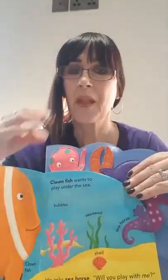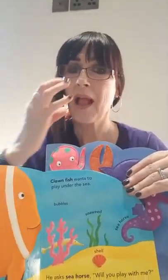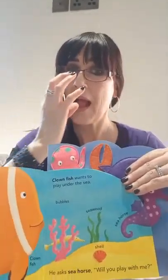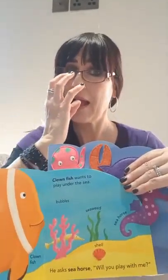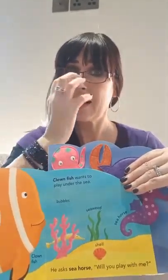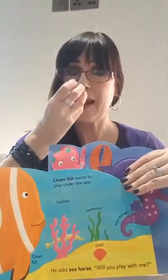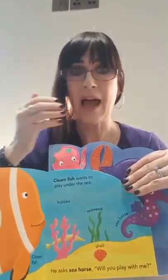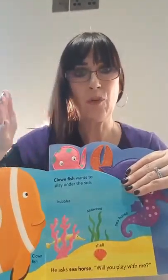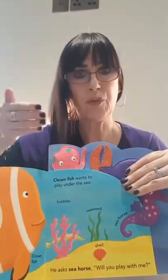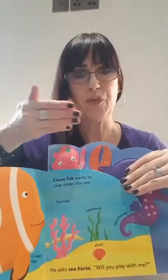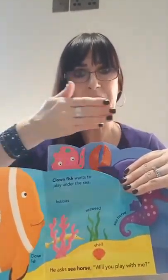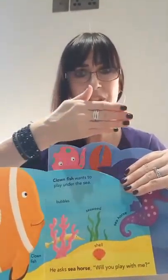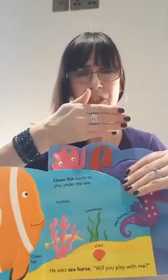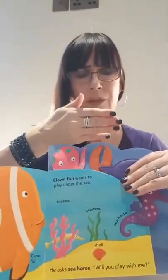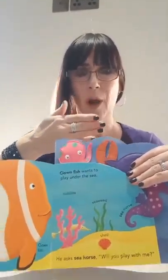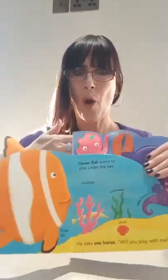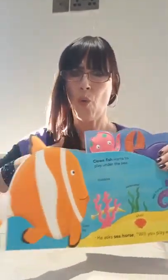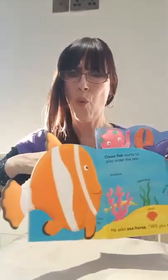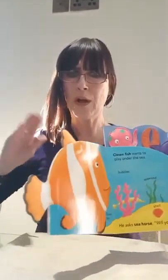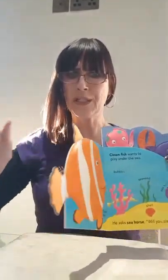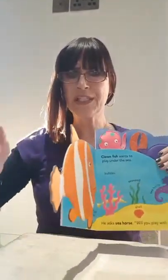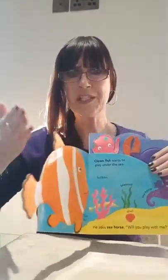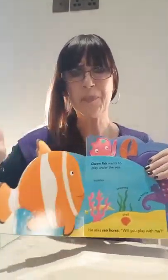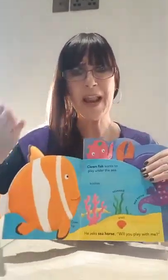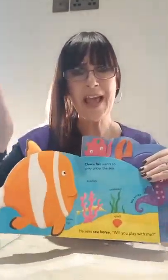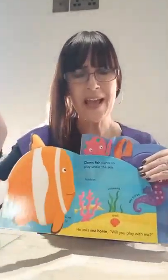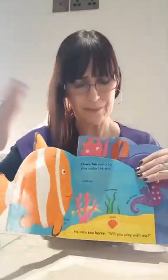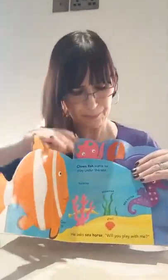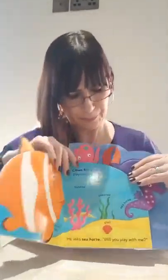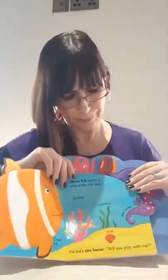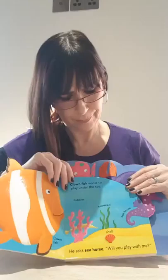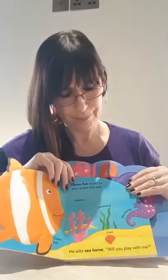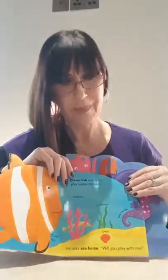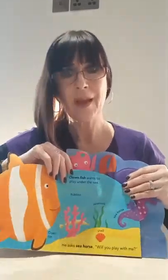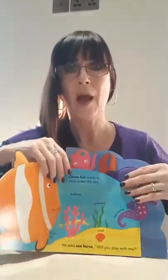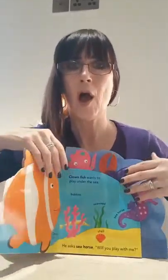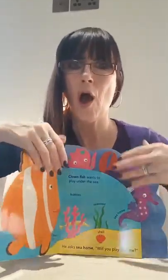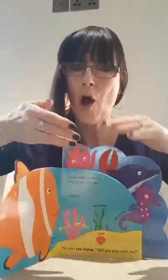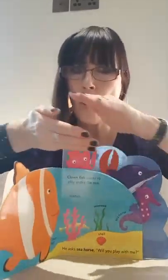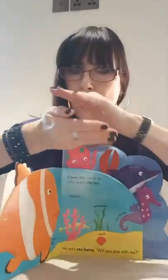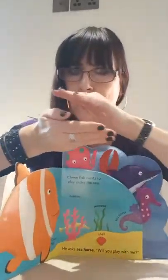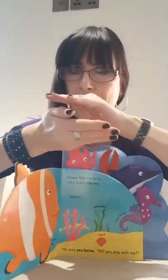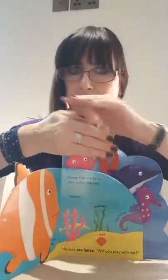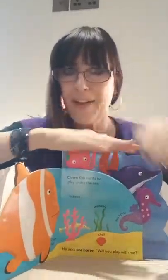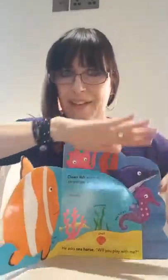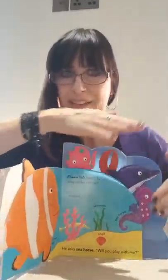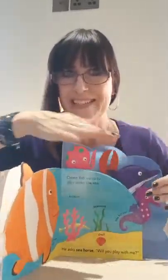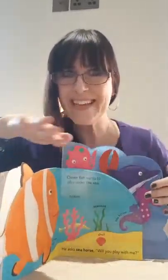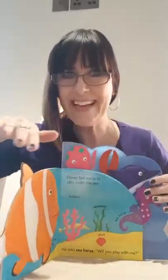Clownfish wants to play under the sea.